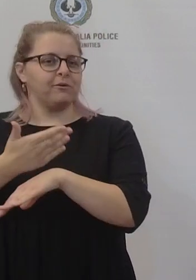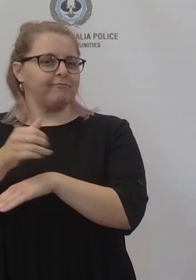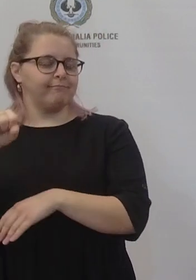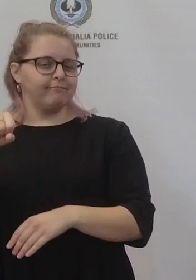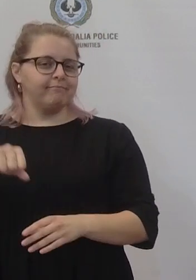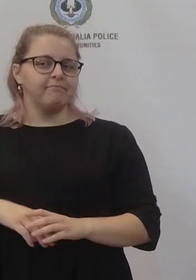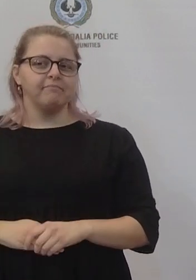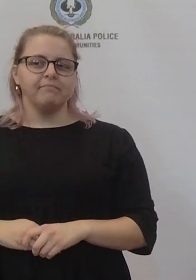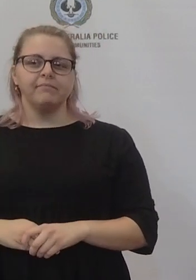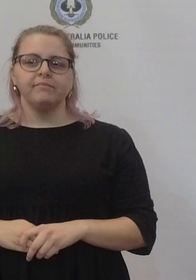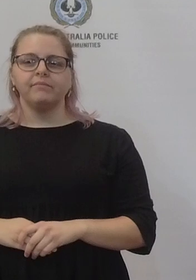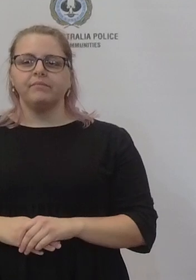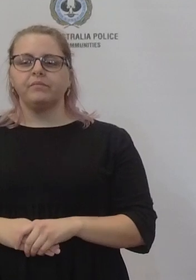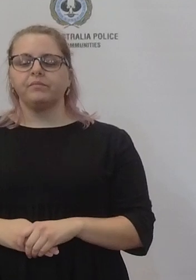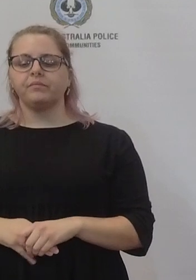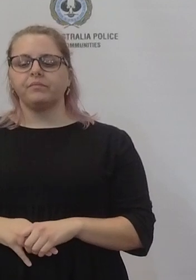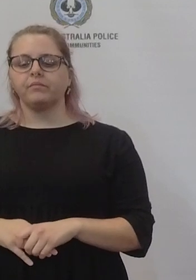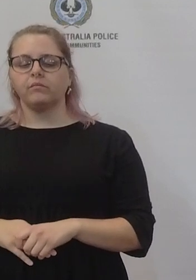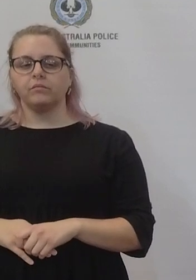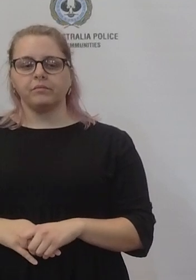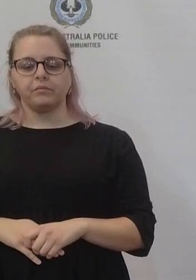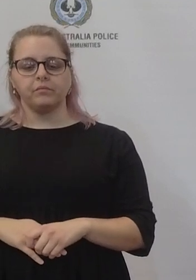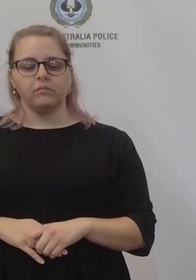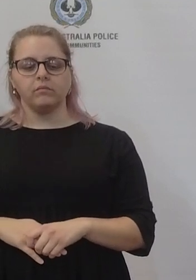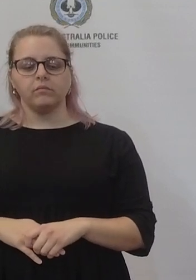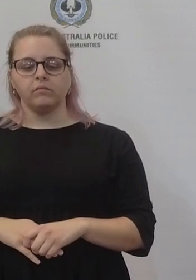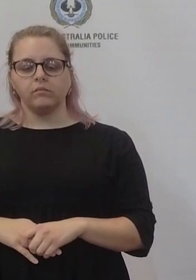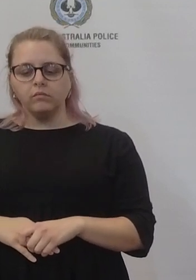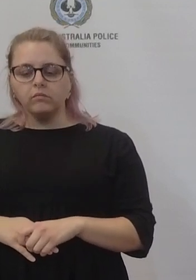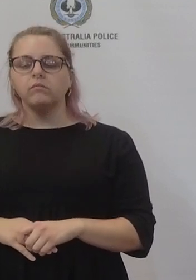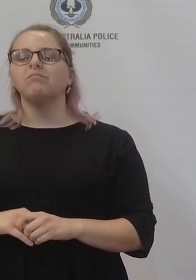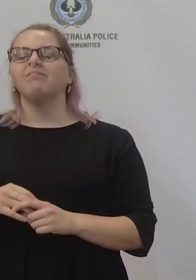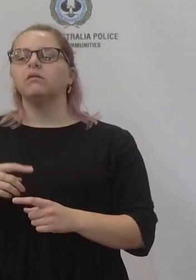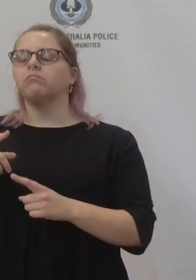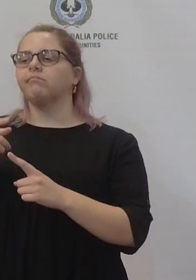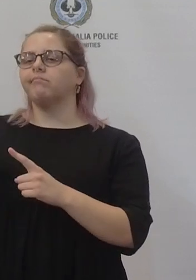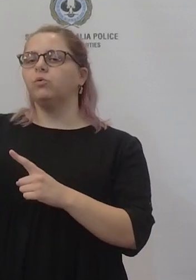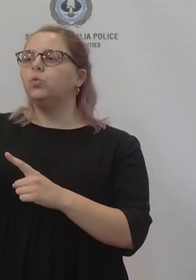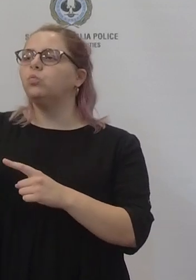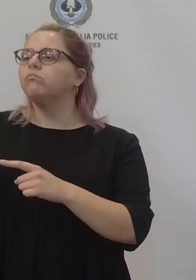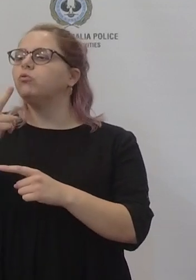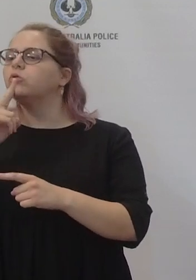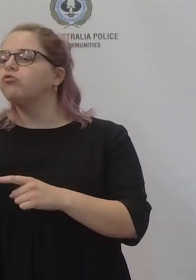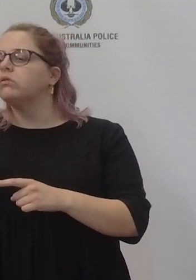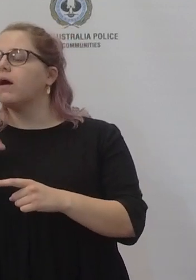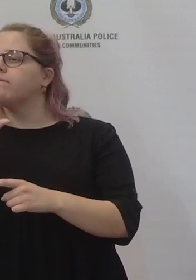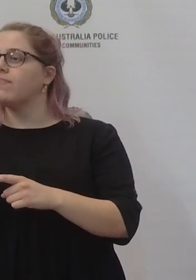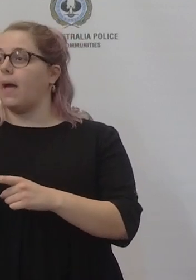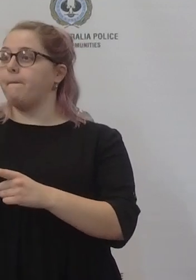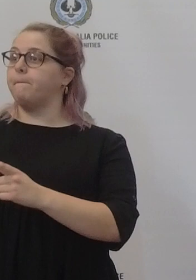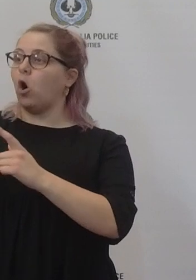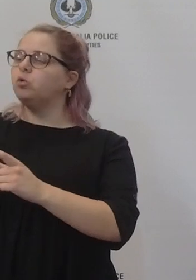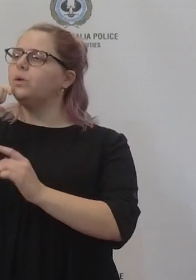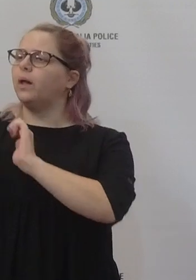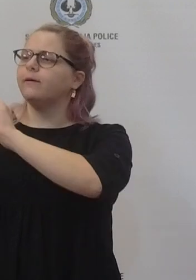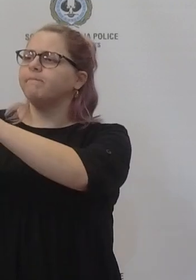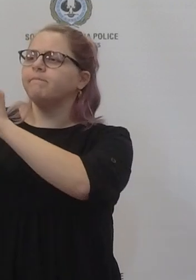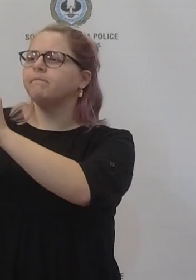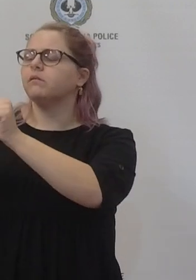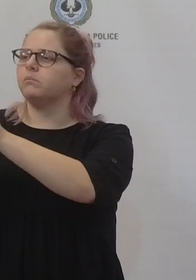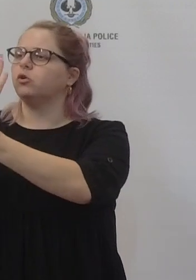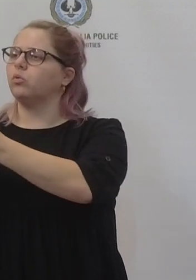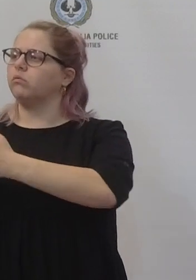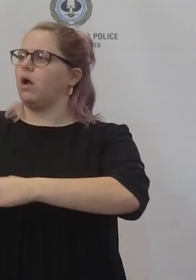back in conjunction with their leader as of tomorrow provided that they're complying with those interim